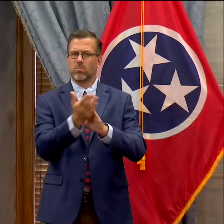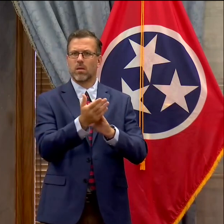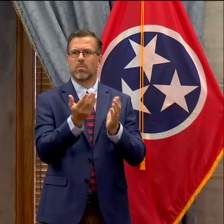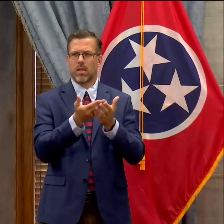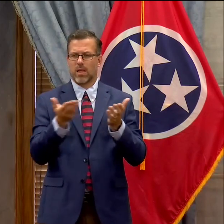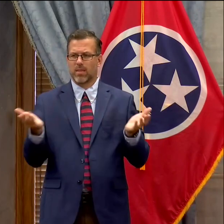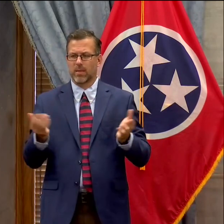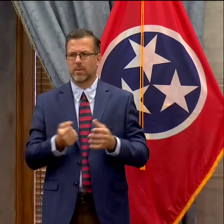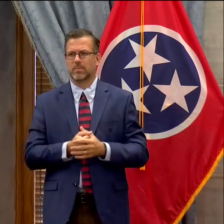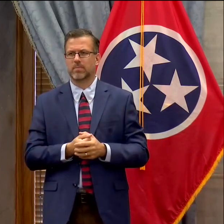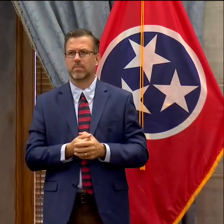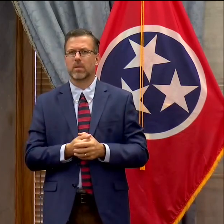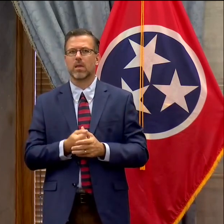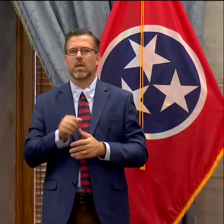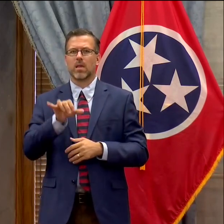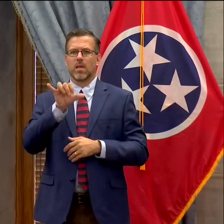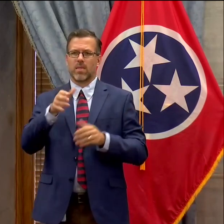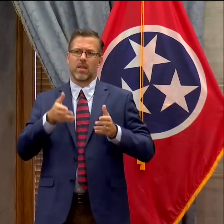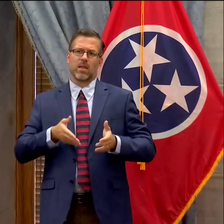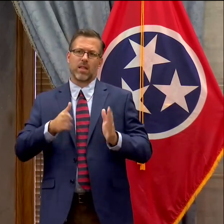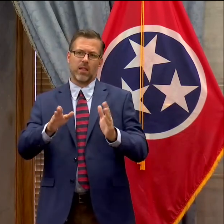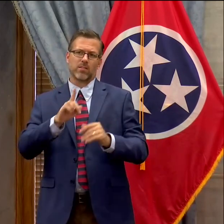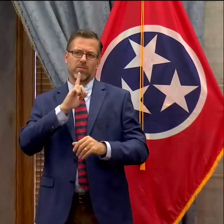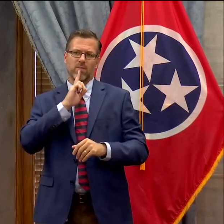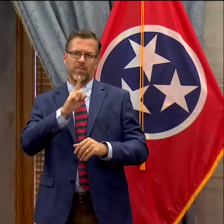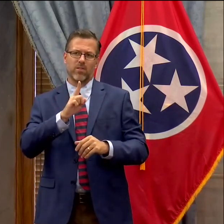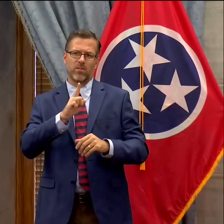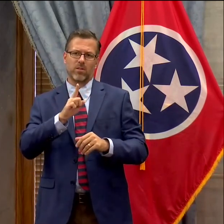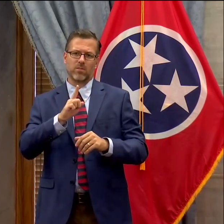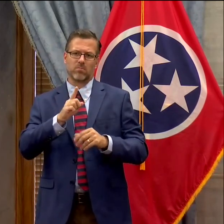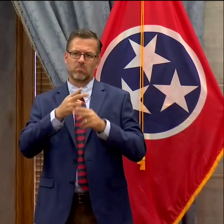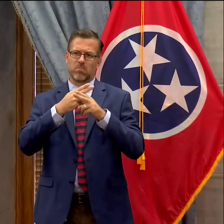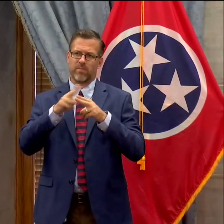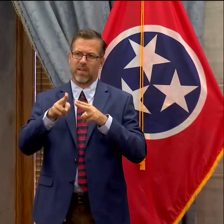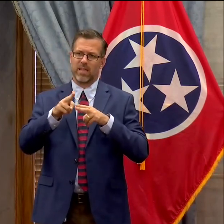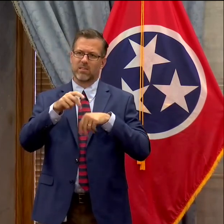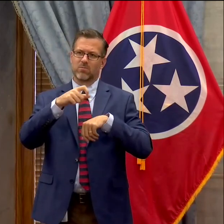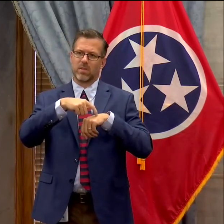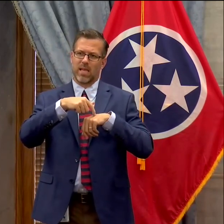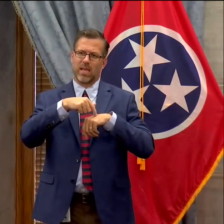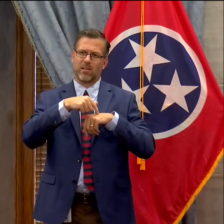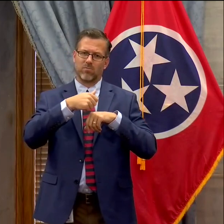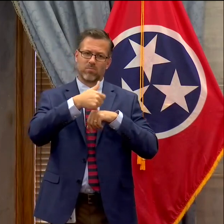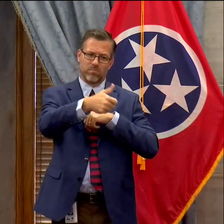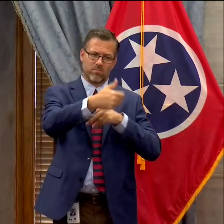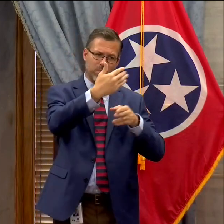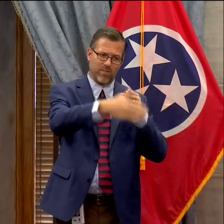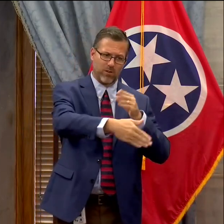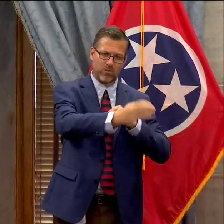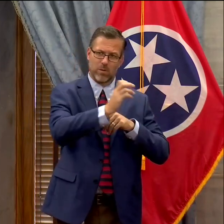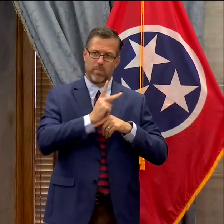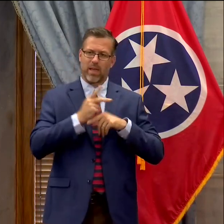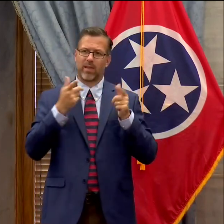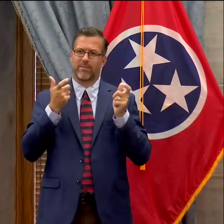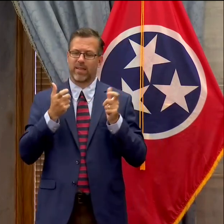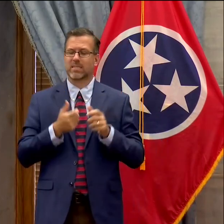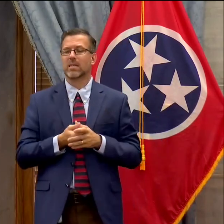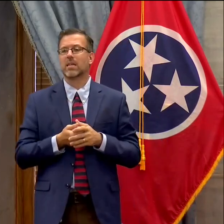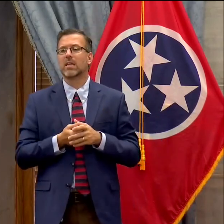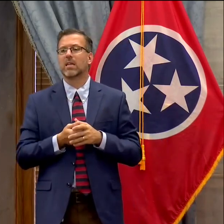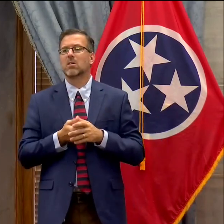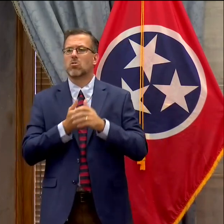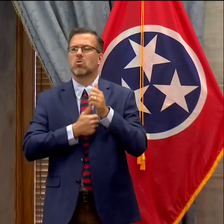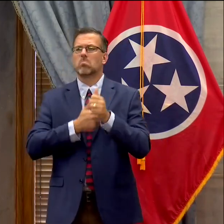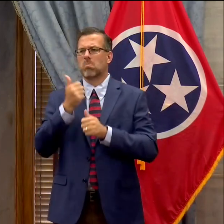encourage them to do so because that allows for a very quick turnaround. Uh and then you've got several commercial private labs uh that are uh mostly